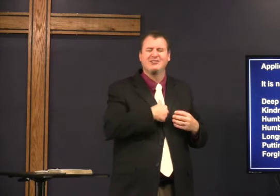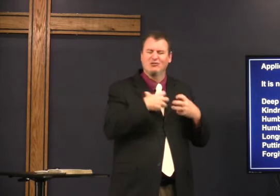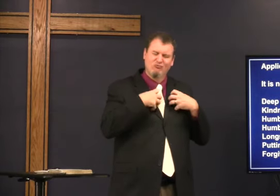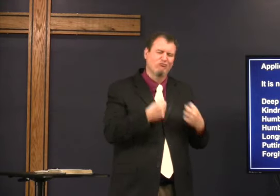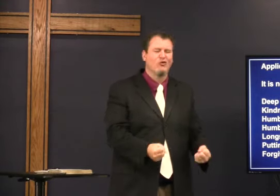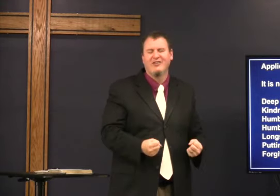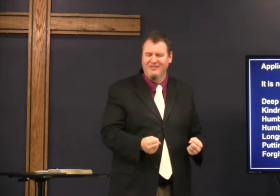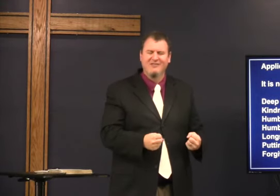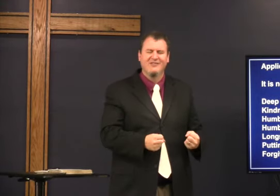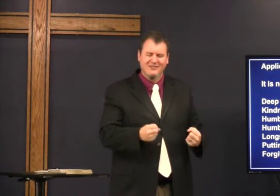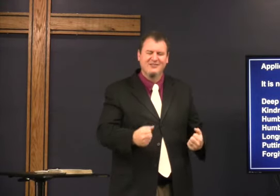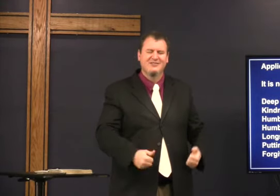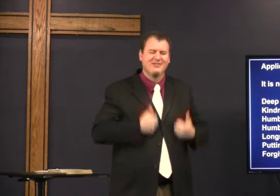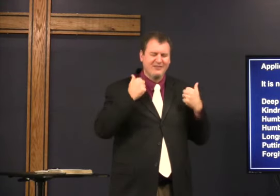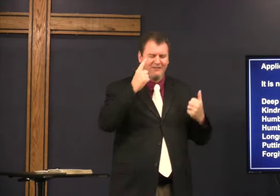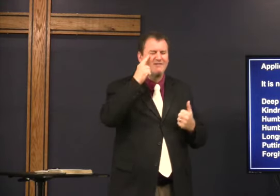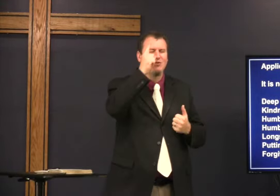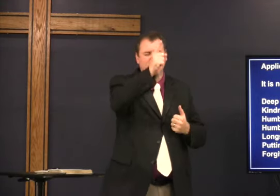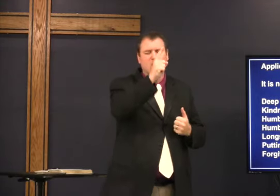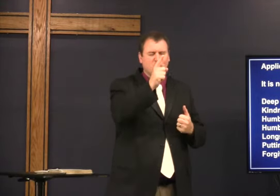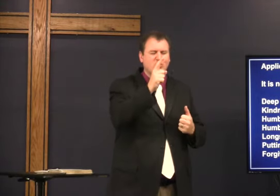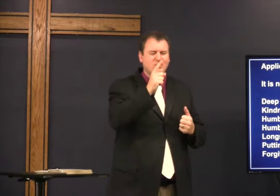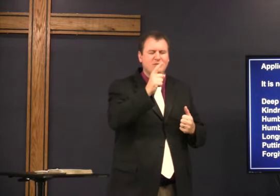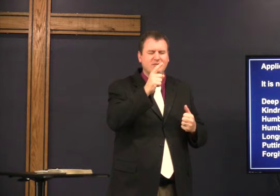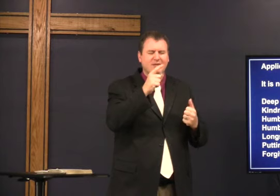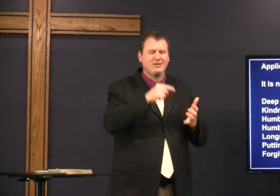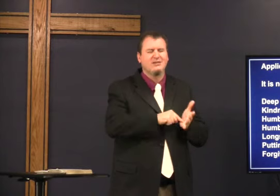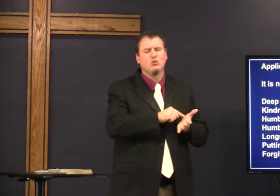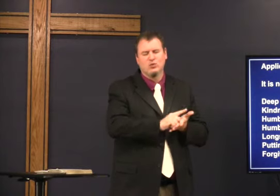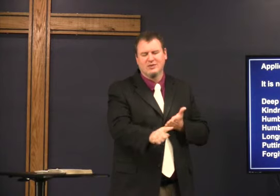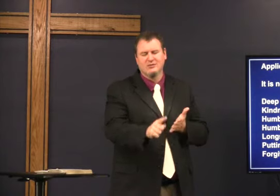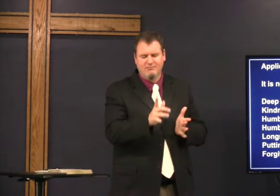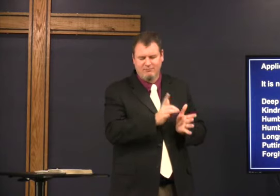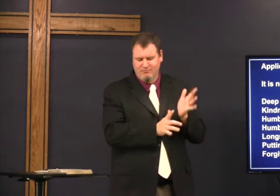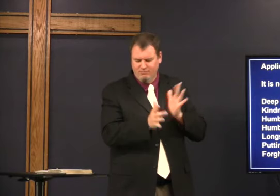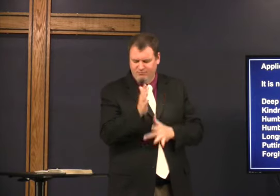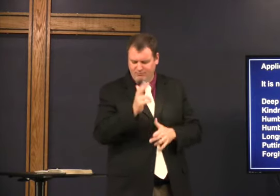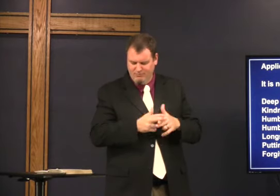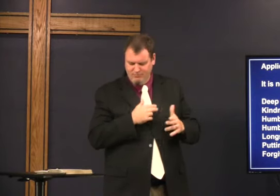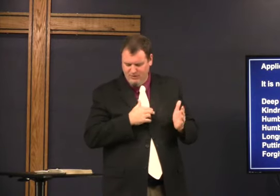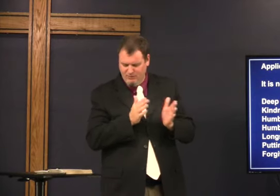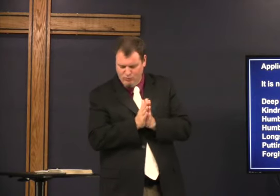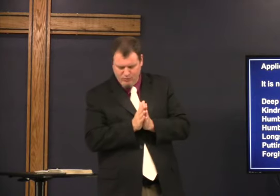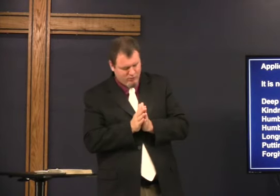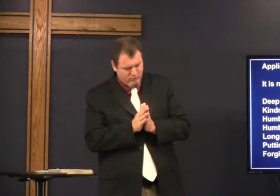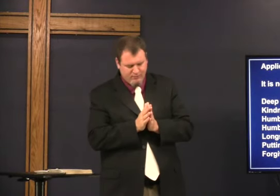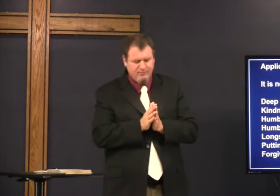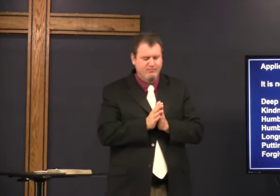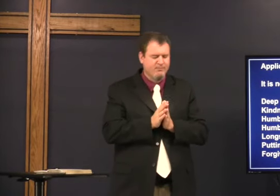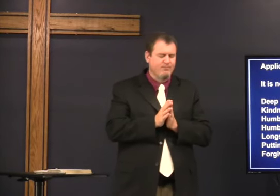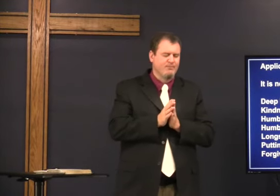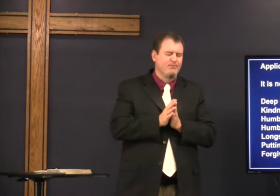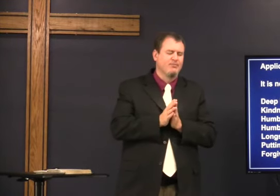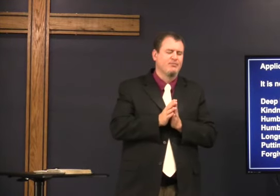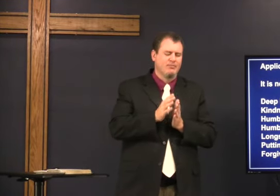Father give us strength to live for you this week in Jesus' name I pray and we pray